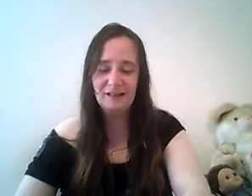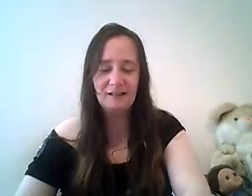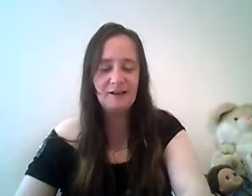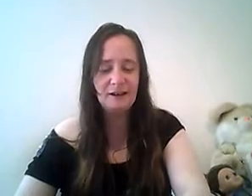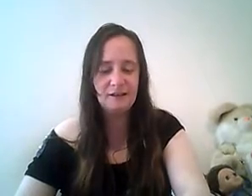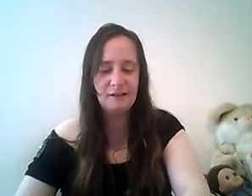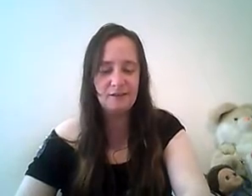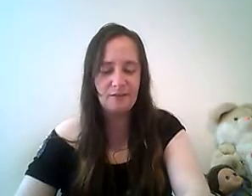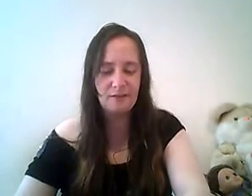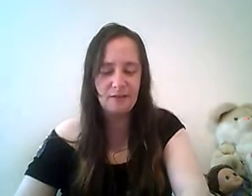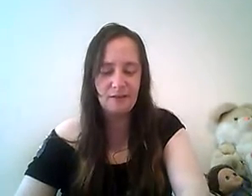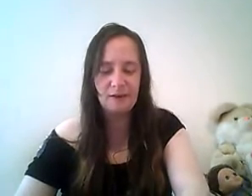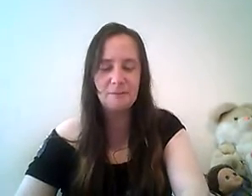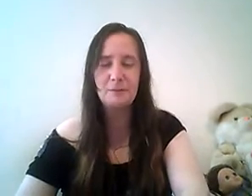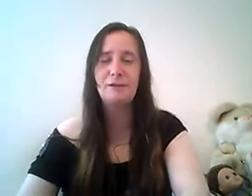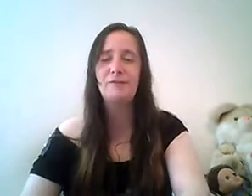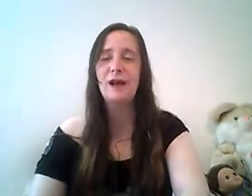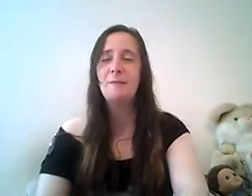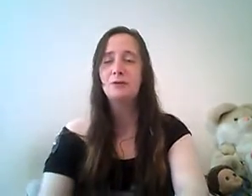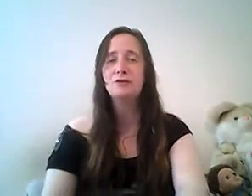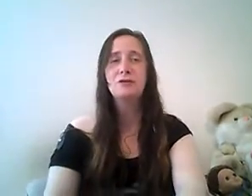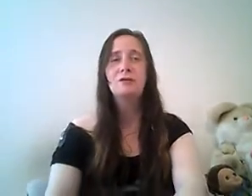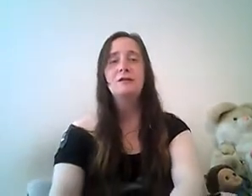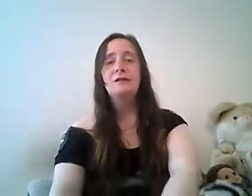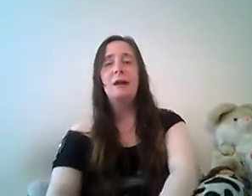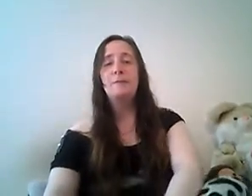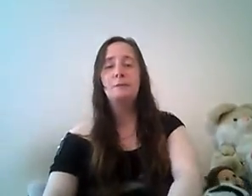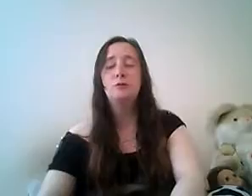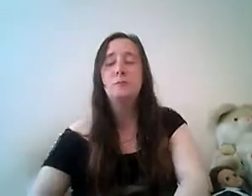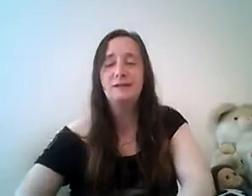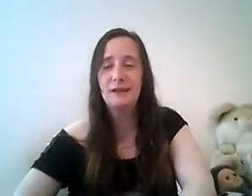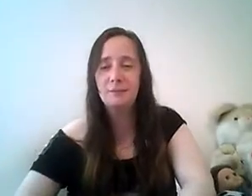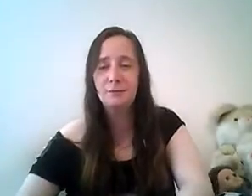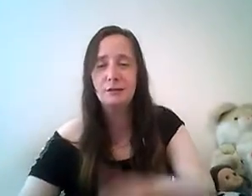didn't you think the library would have cameras that's supposed to be a silent place like